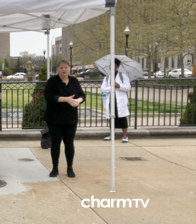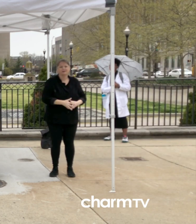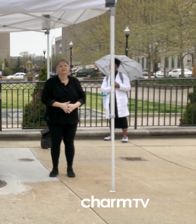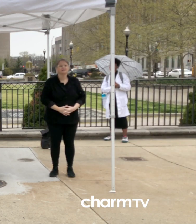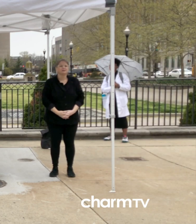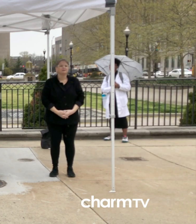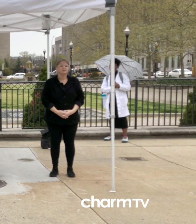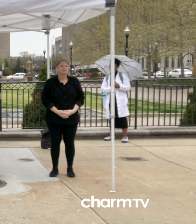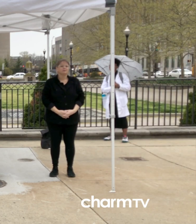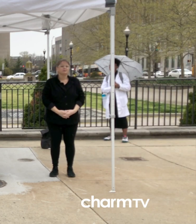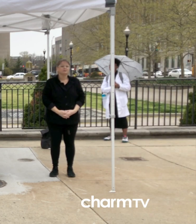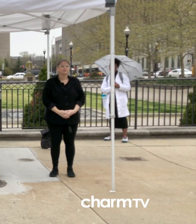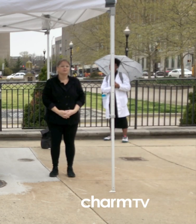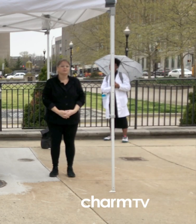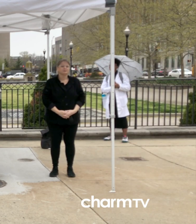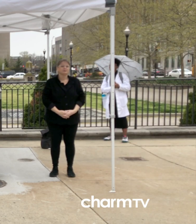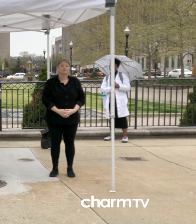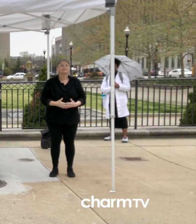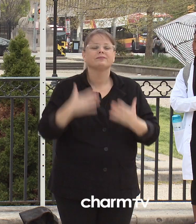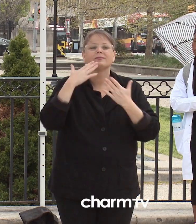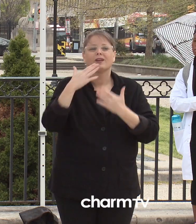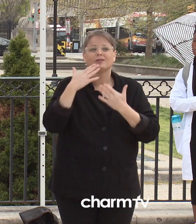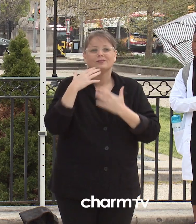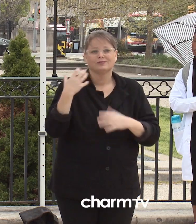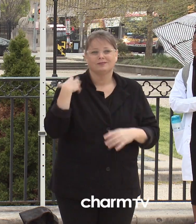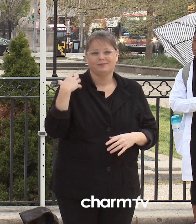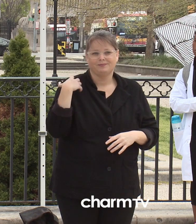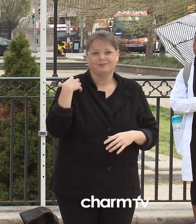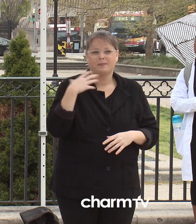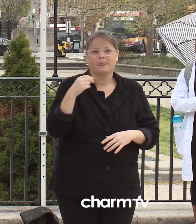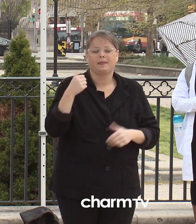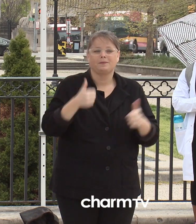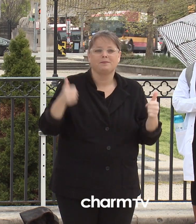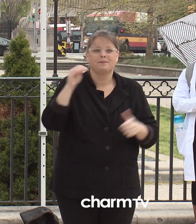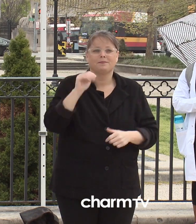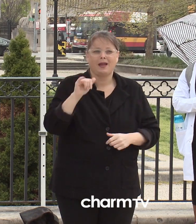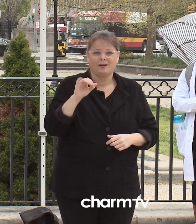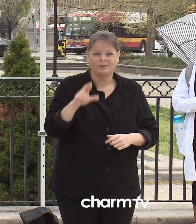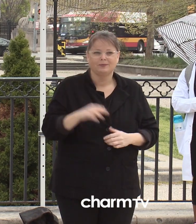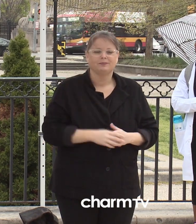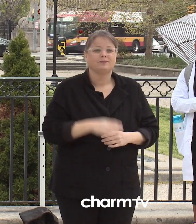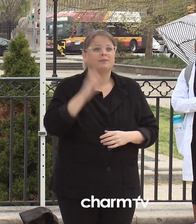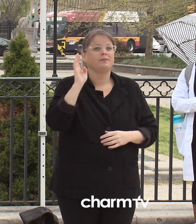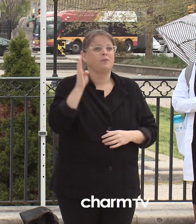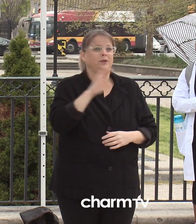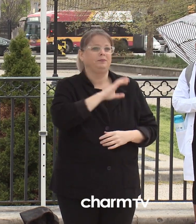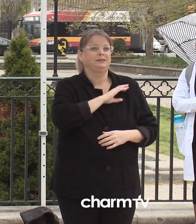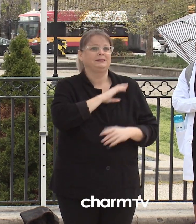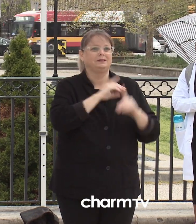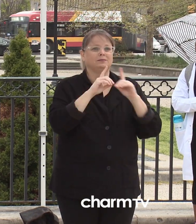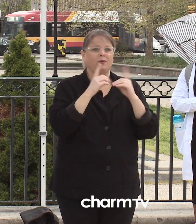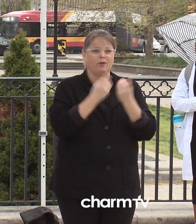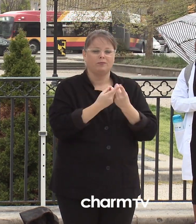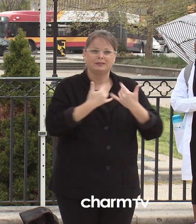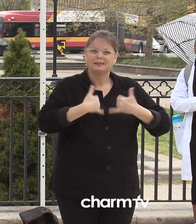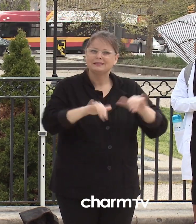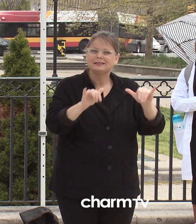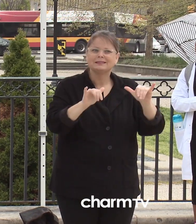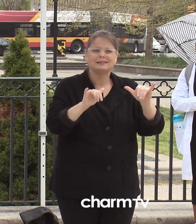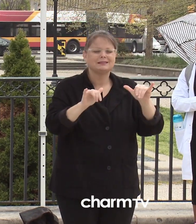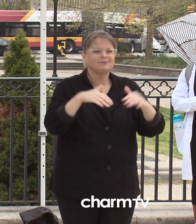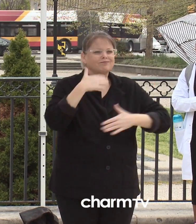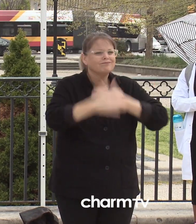Thank you Chief and thank you Mr. Mayor for your leadership. The Baltimore Police Department continues to take the necessary steps to protect our officers